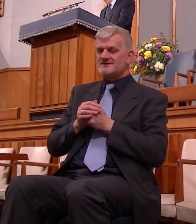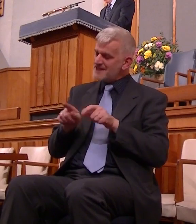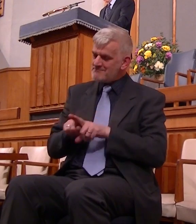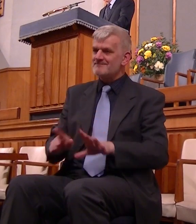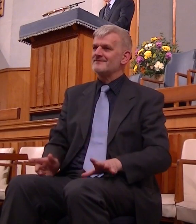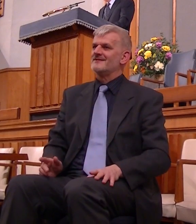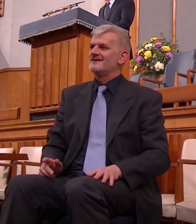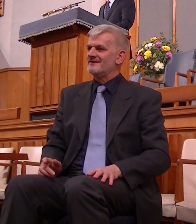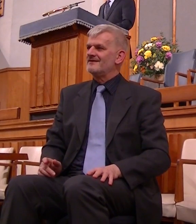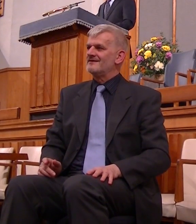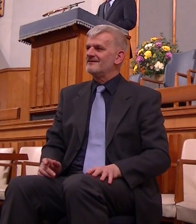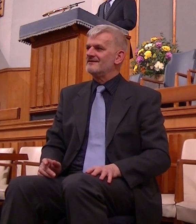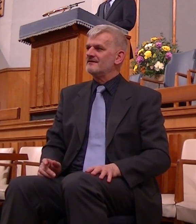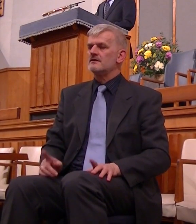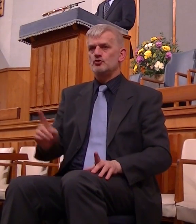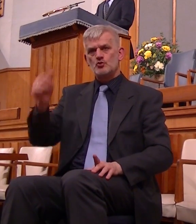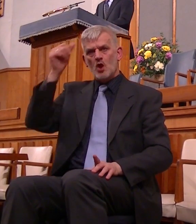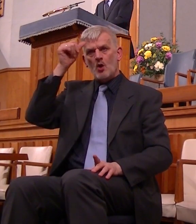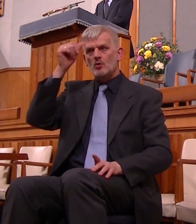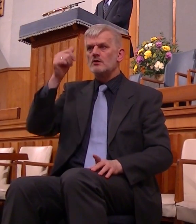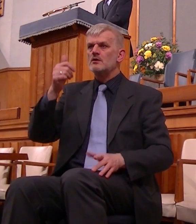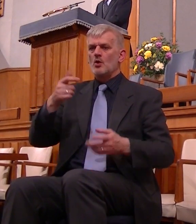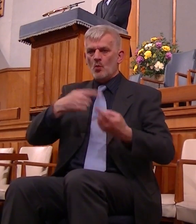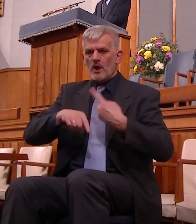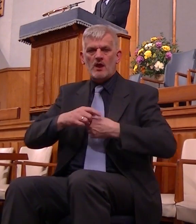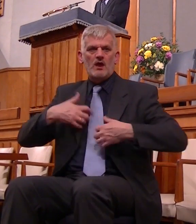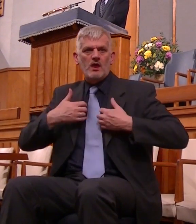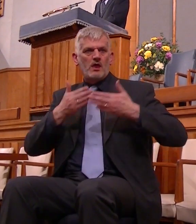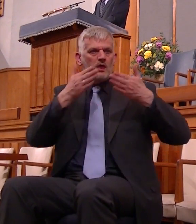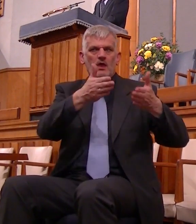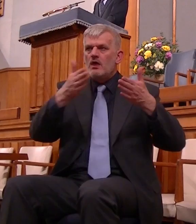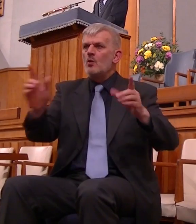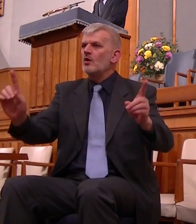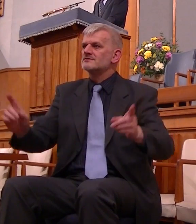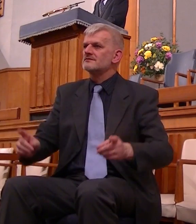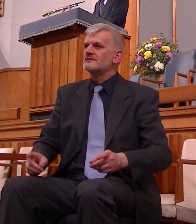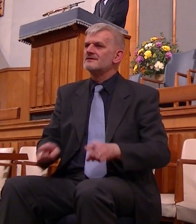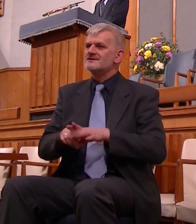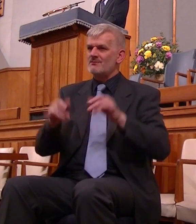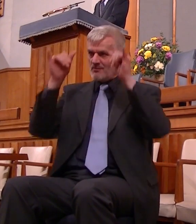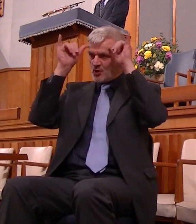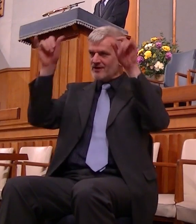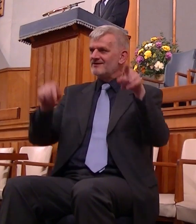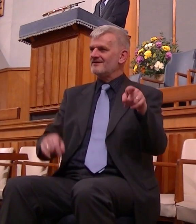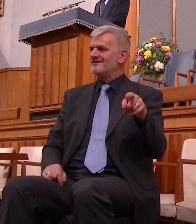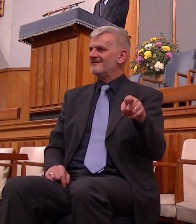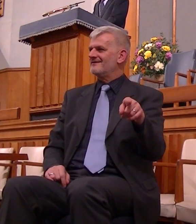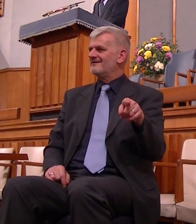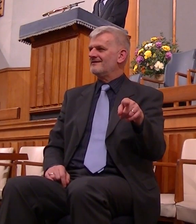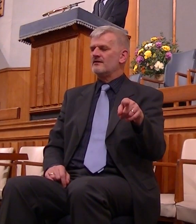there are many things influence us we are so easily influenced like that bullock anything